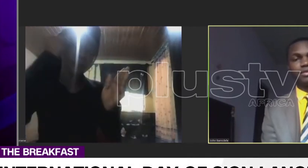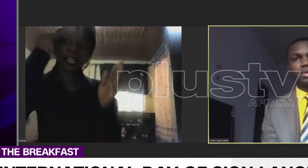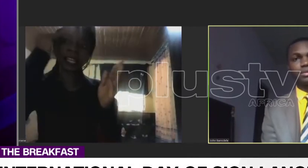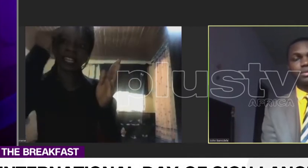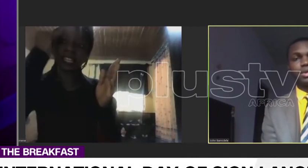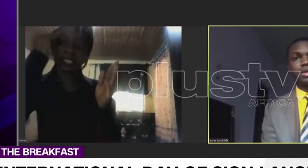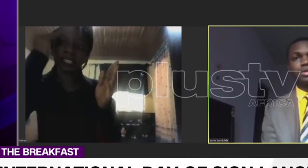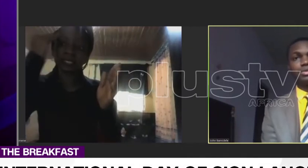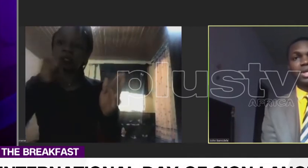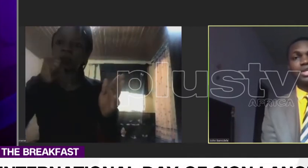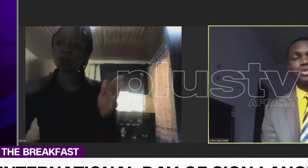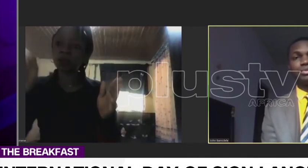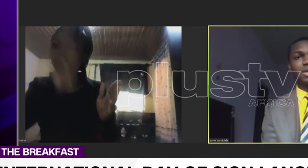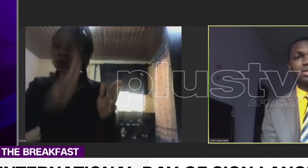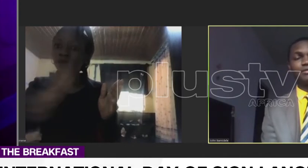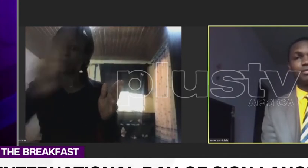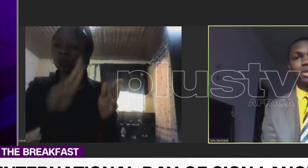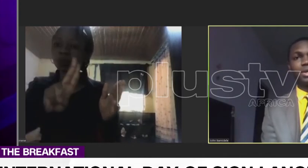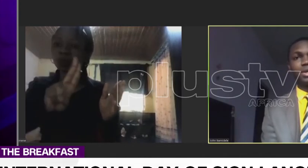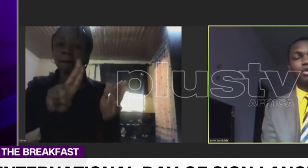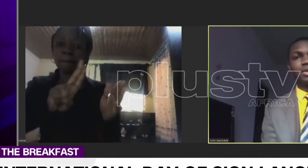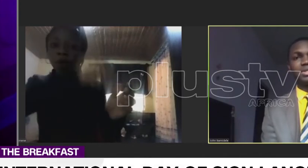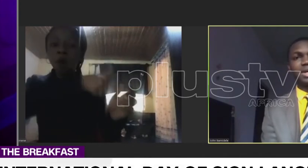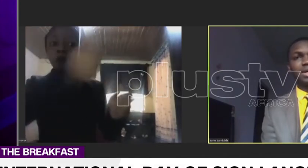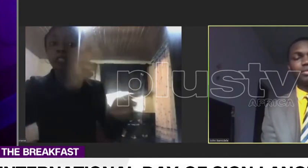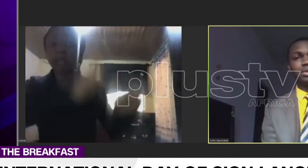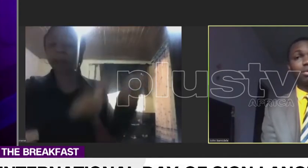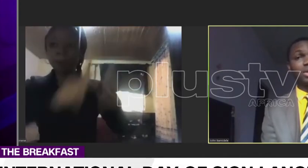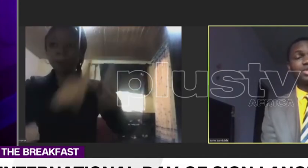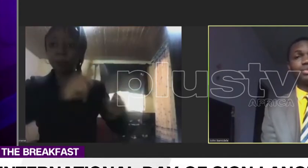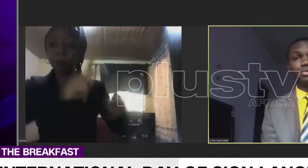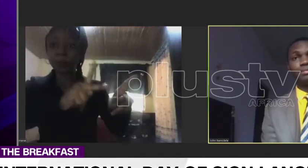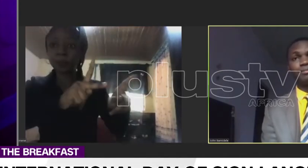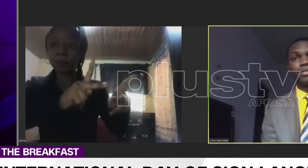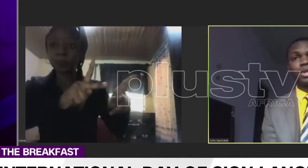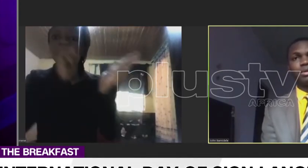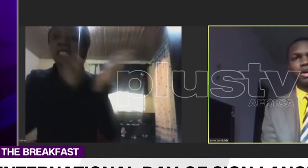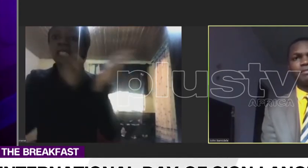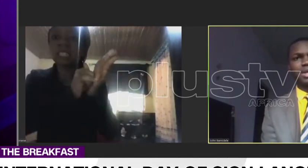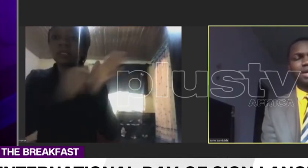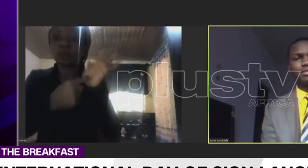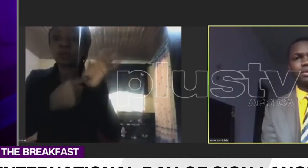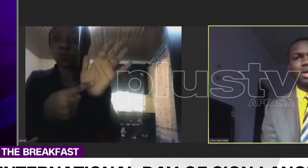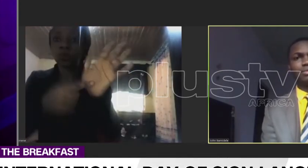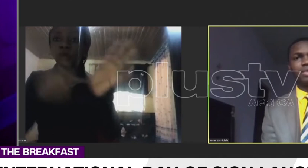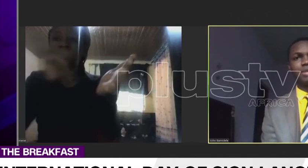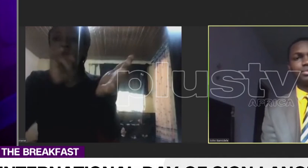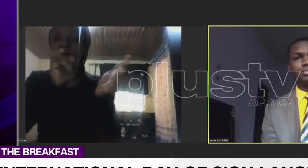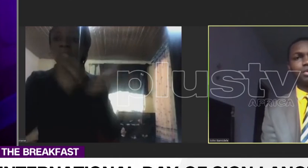So it clearly shows that if we incorporate sign language in all that we do, we have better life turnaround, we are able to communicate